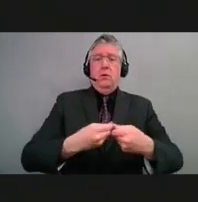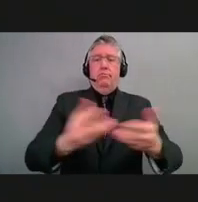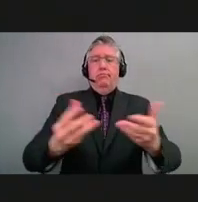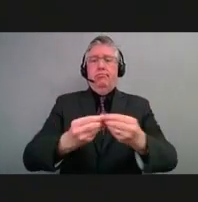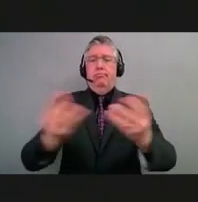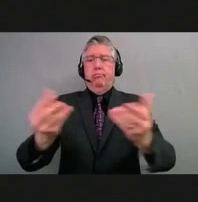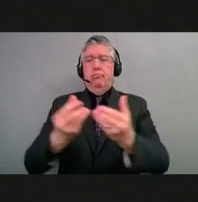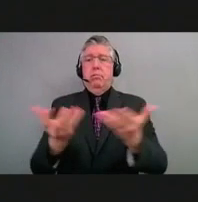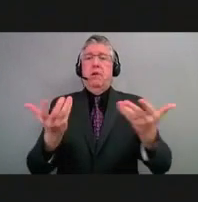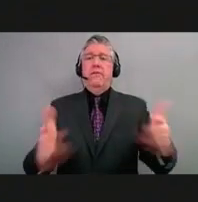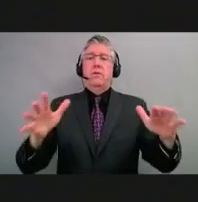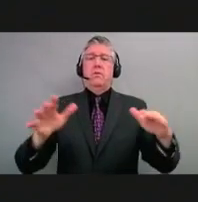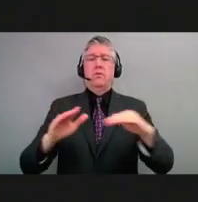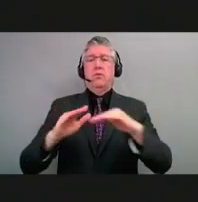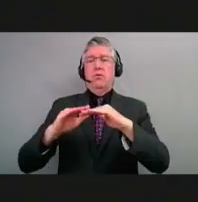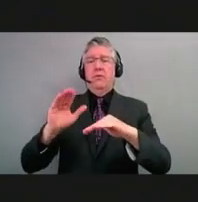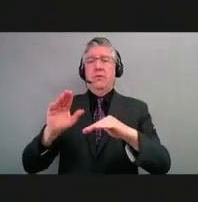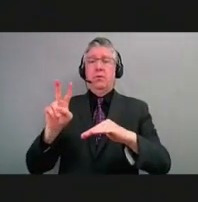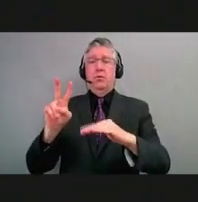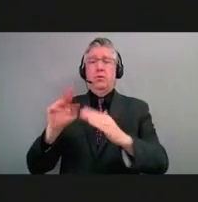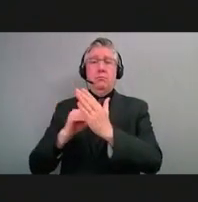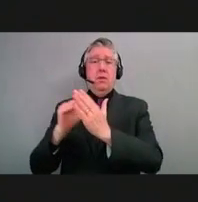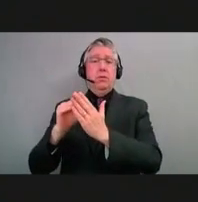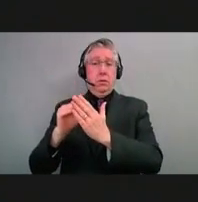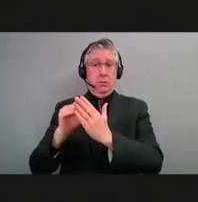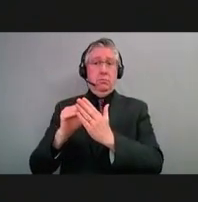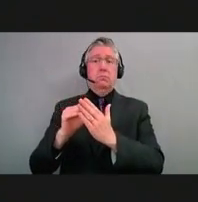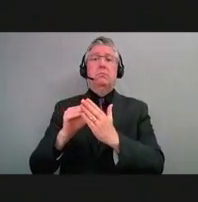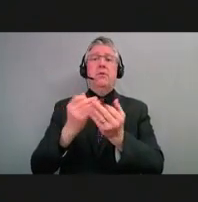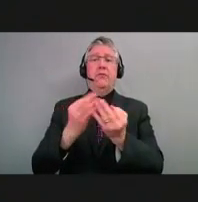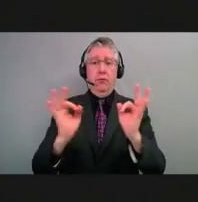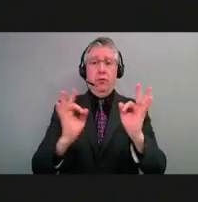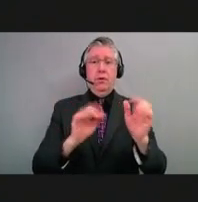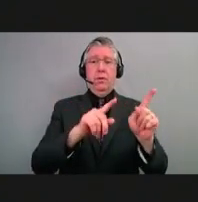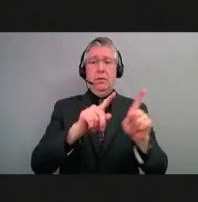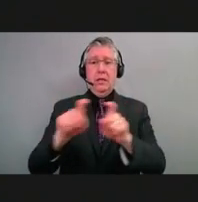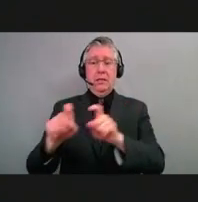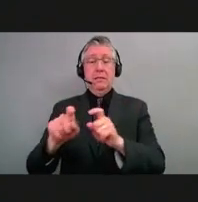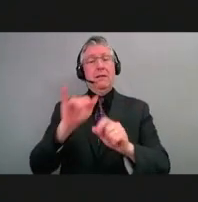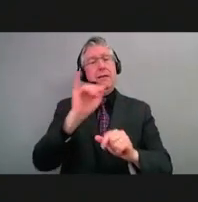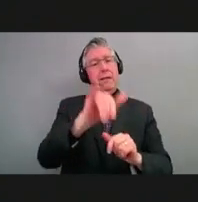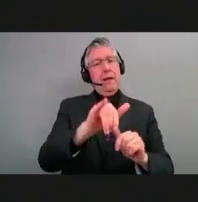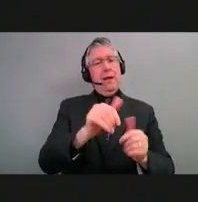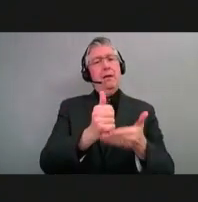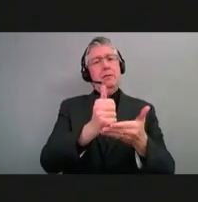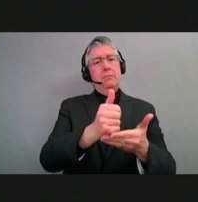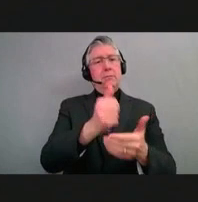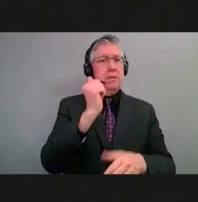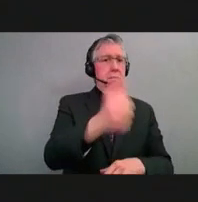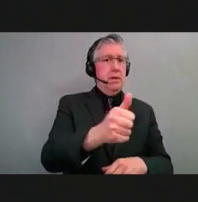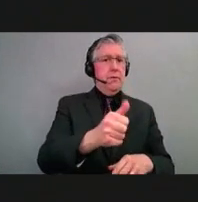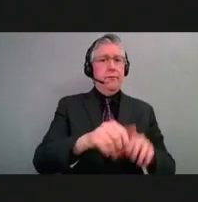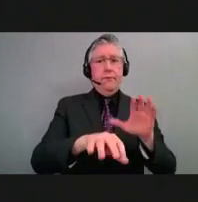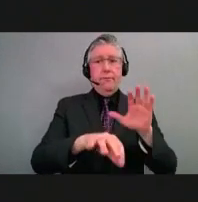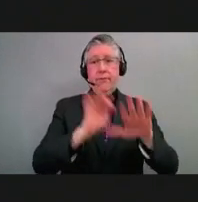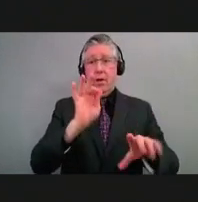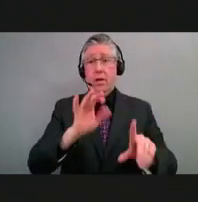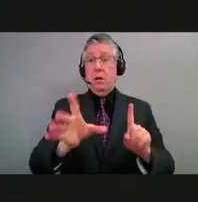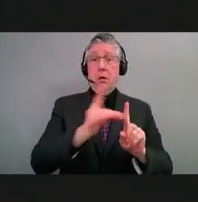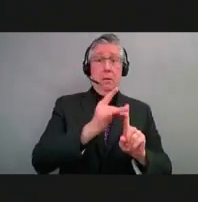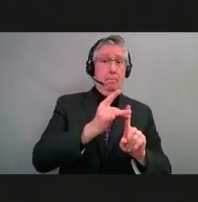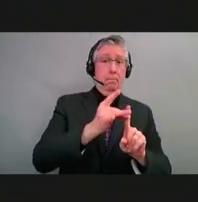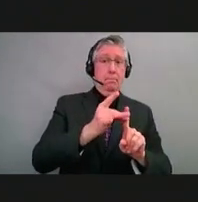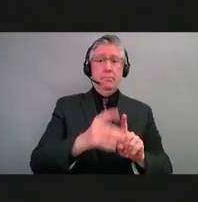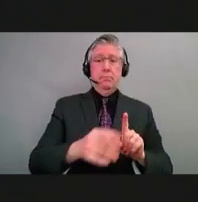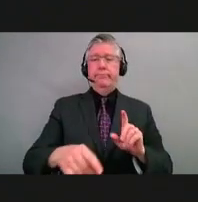Coloradans, giving them the opportunity to know whether they have COVID or whether they don't have COVID. The tests are free. They're mailed directly